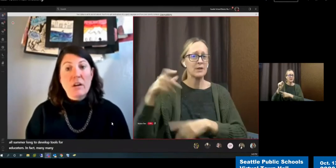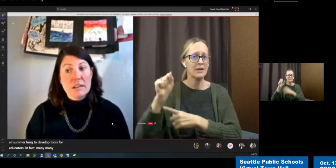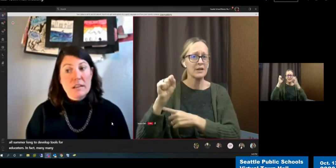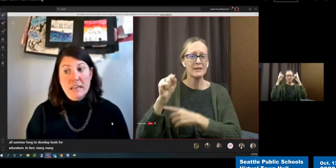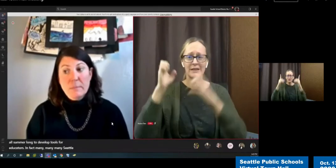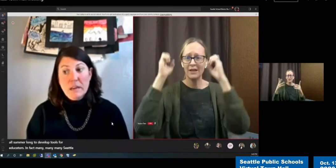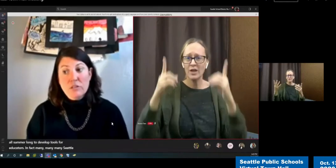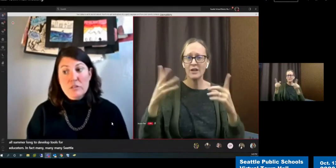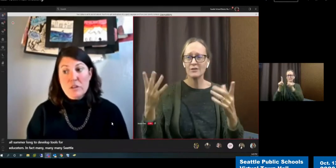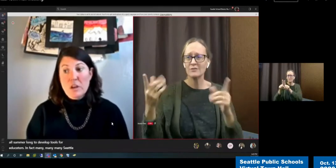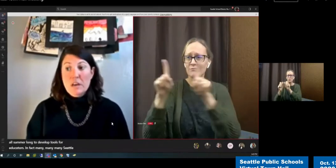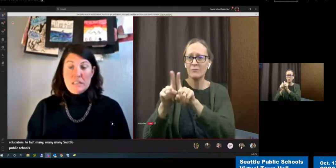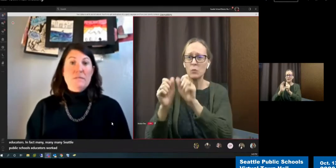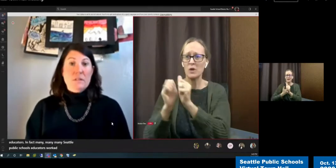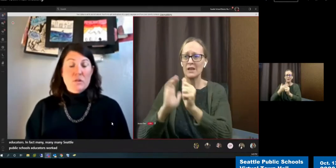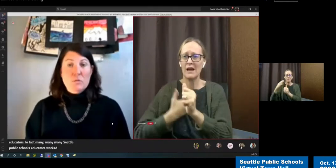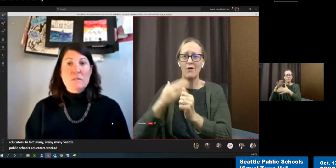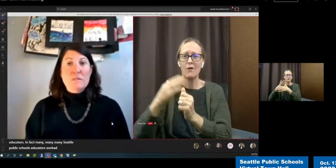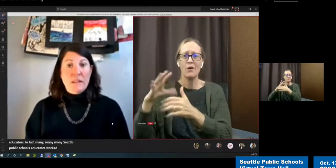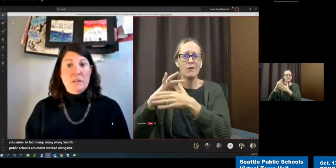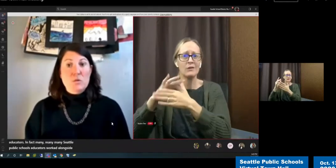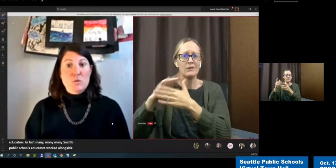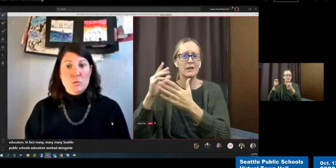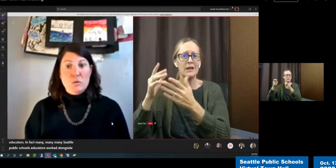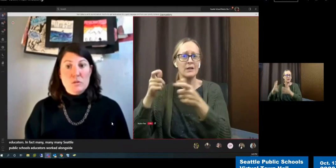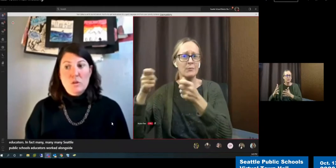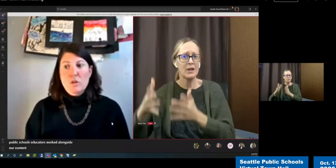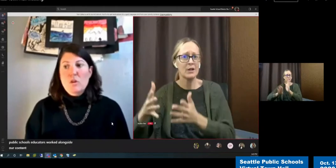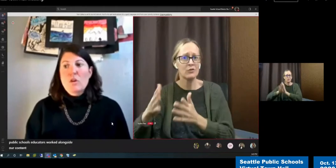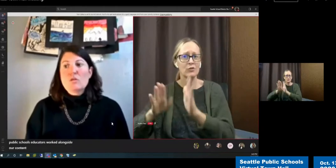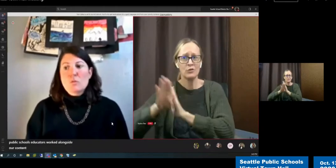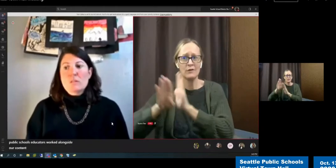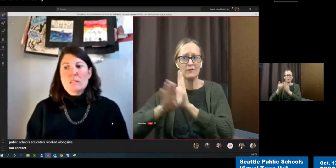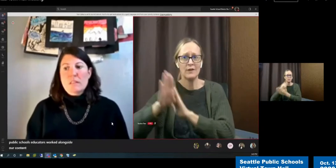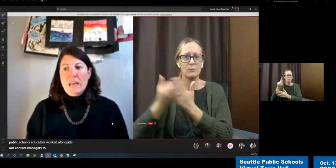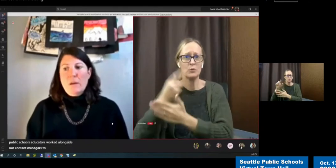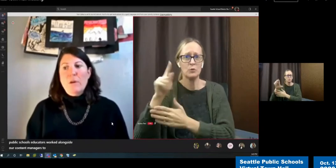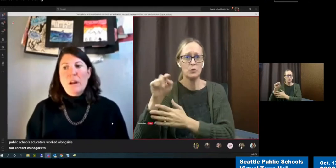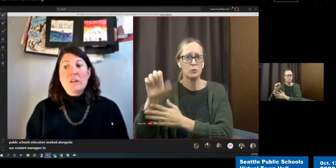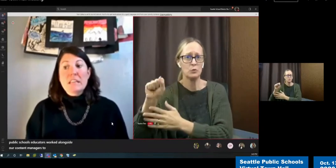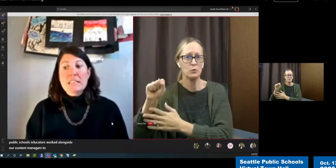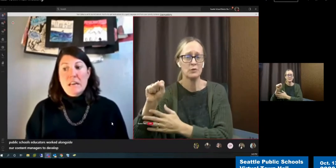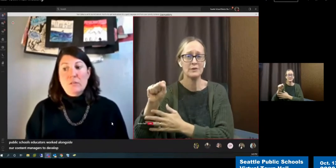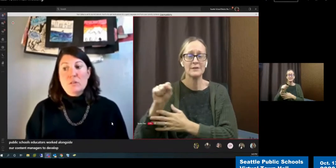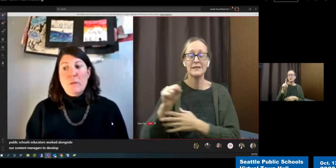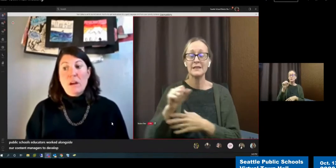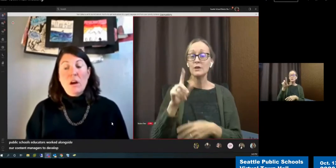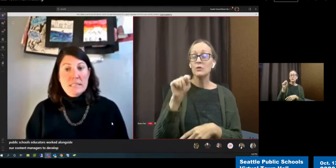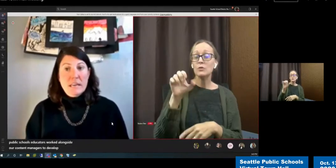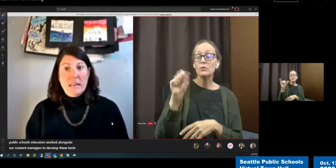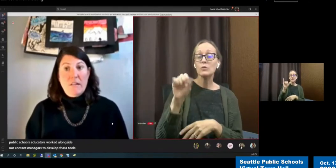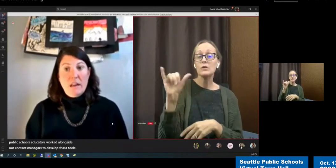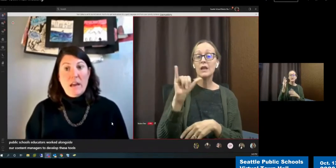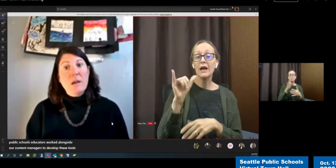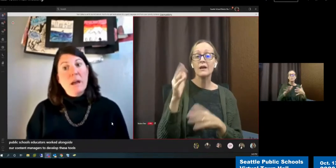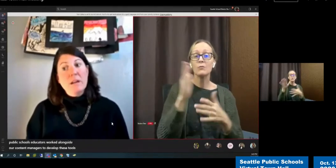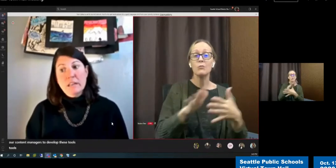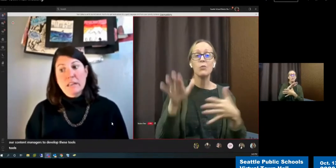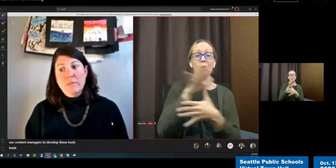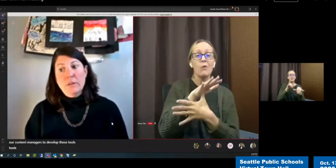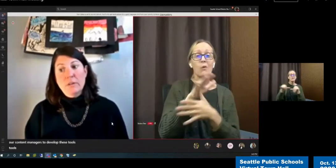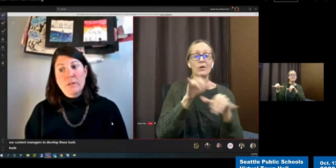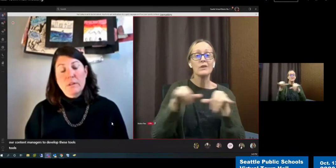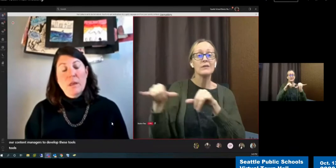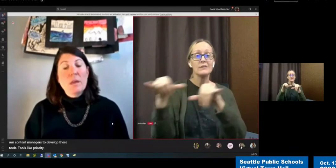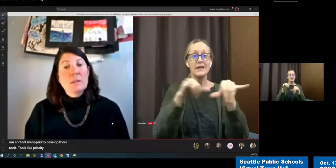our content managers to develop these tools. Tools like priority standards by content area and by grade